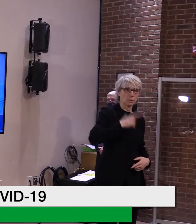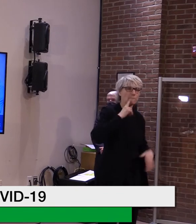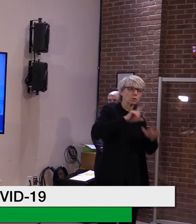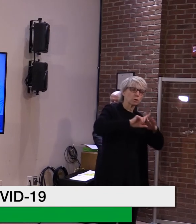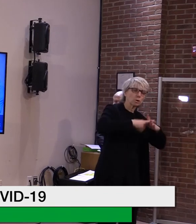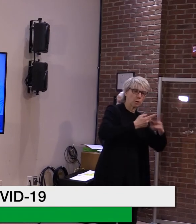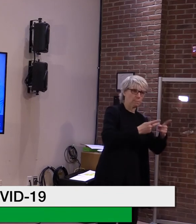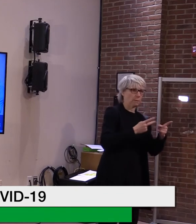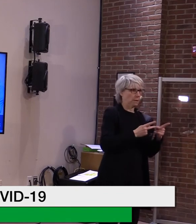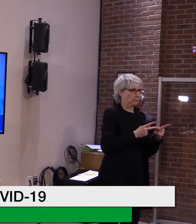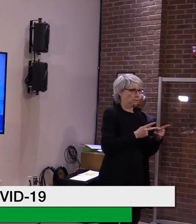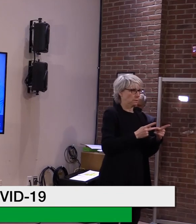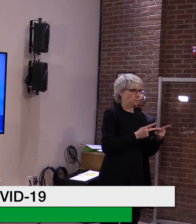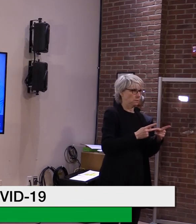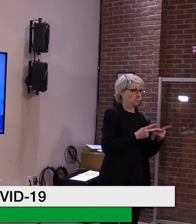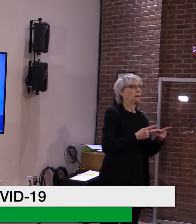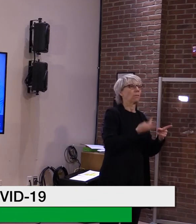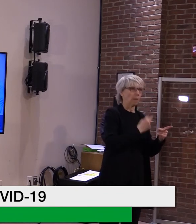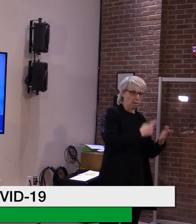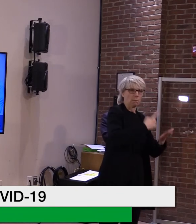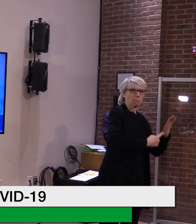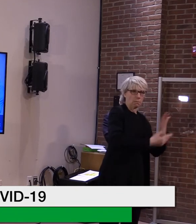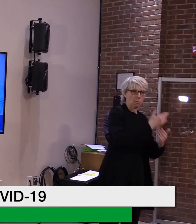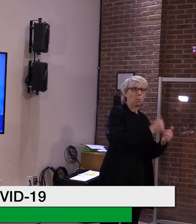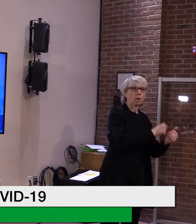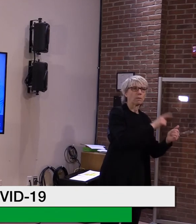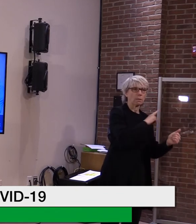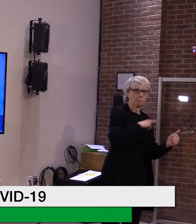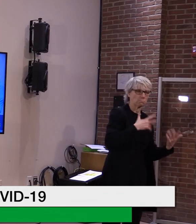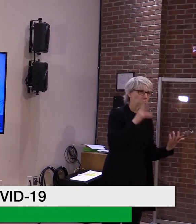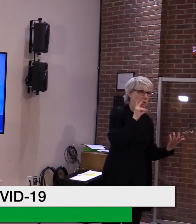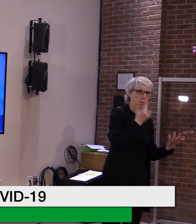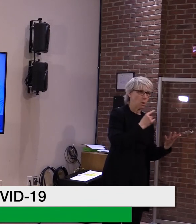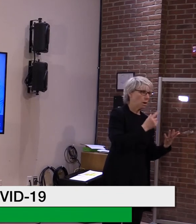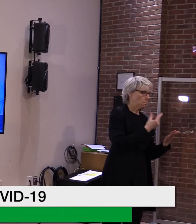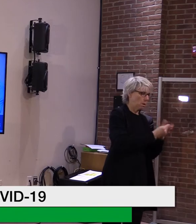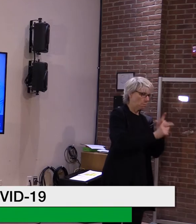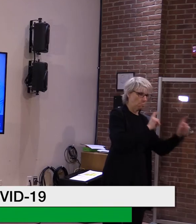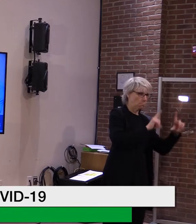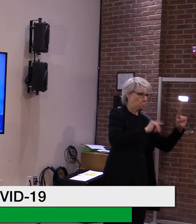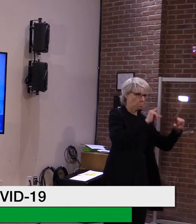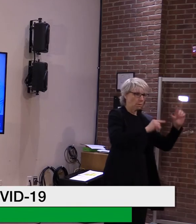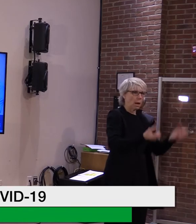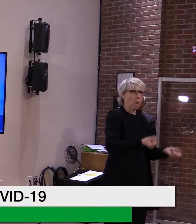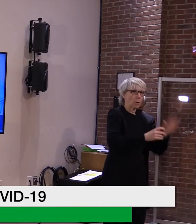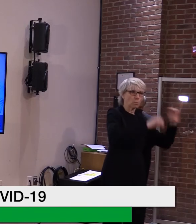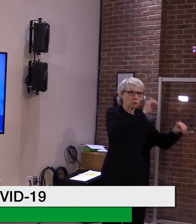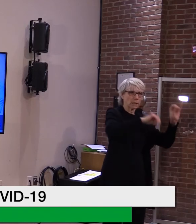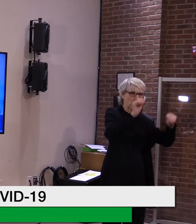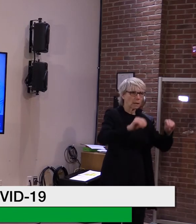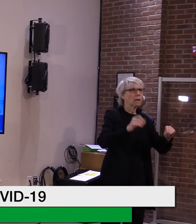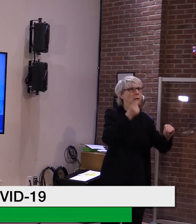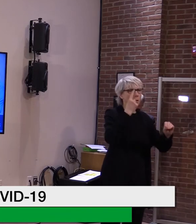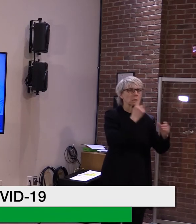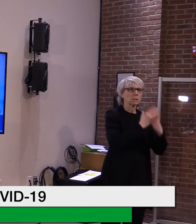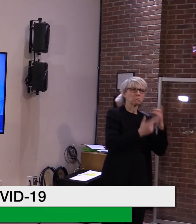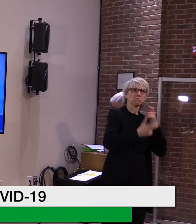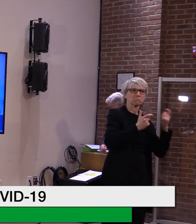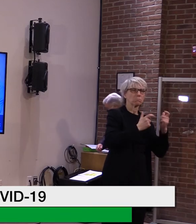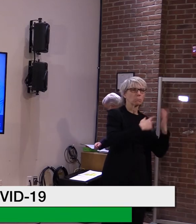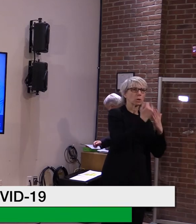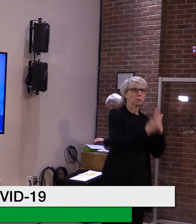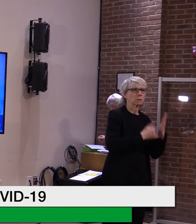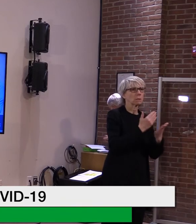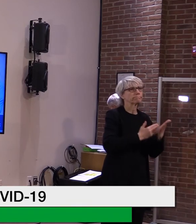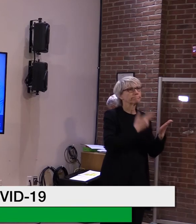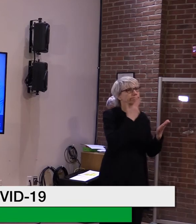as to how we move forward. So, again, there'll be some, uh, smaller, uh, projects I'm sure that'll be included. Um, but,